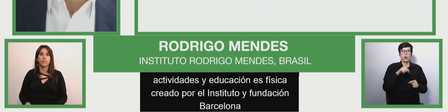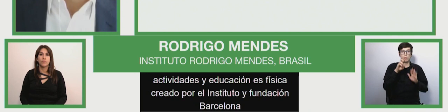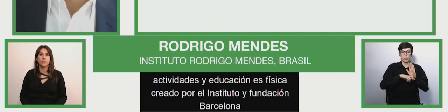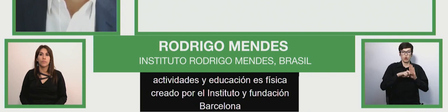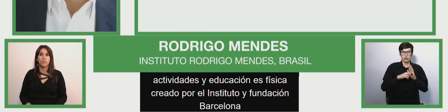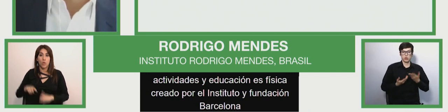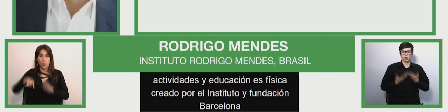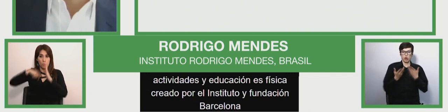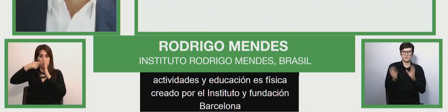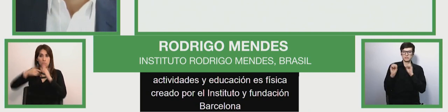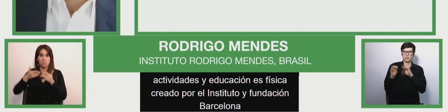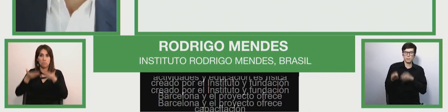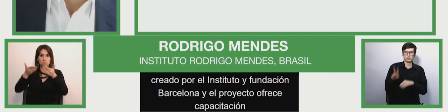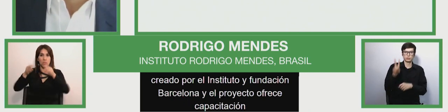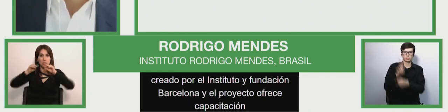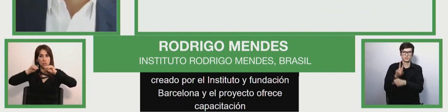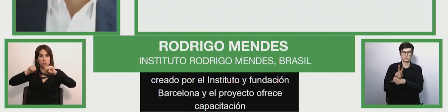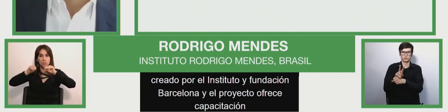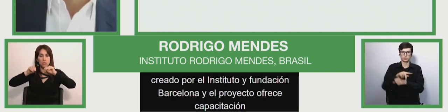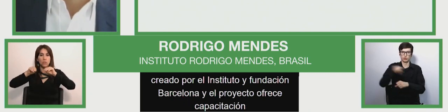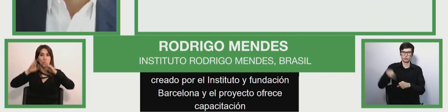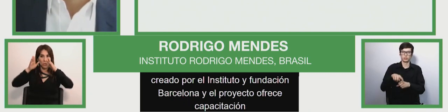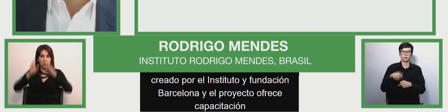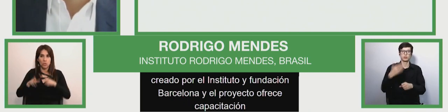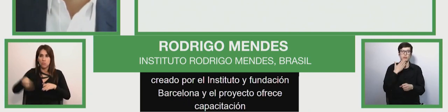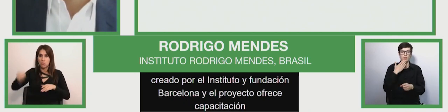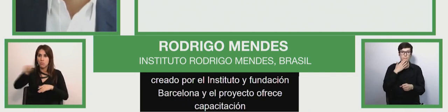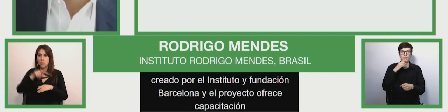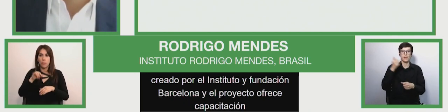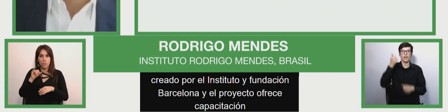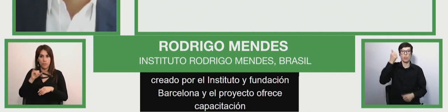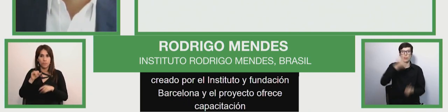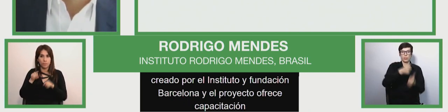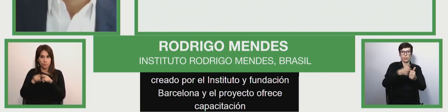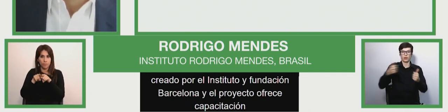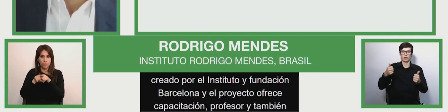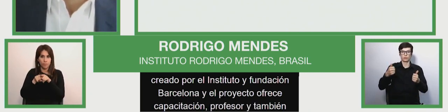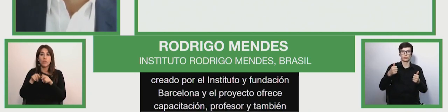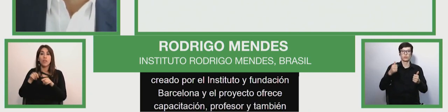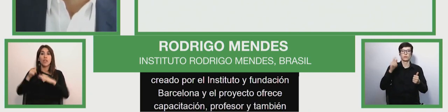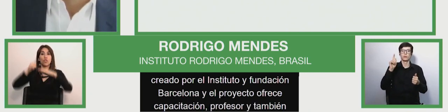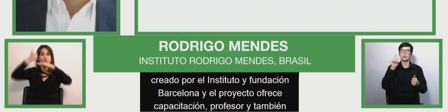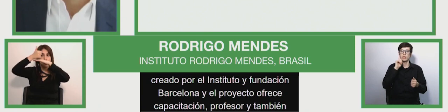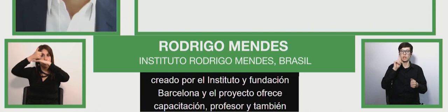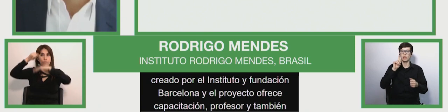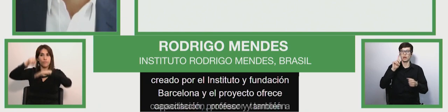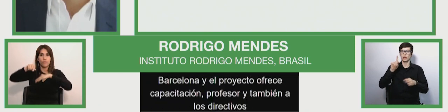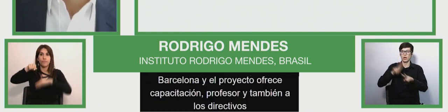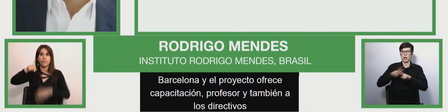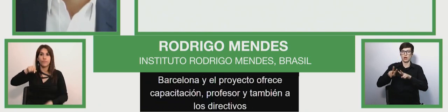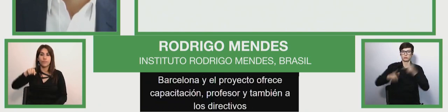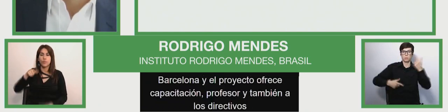the Barcelona Foundation, and the project offers a teacher training to teachers, schools,